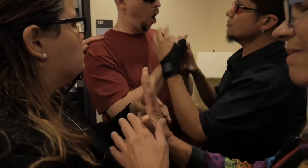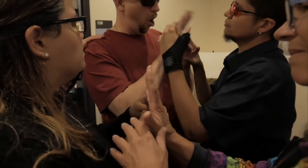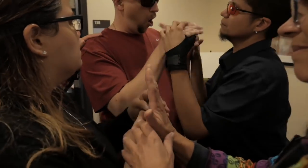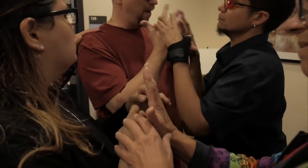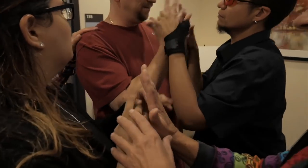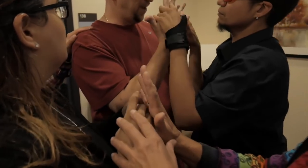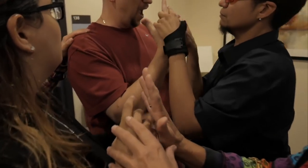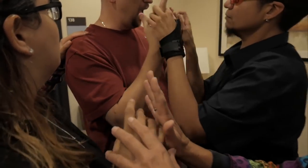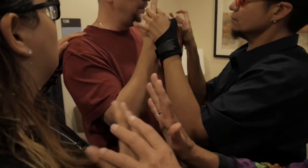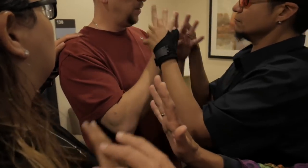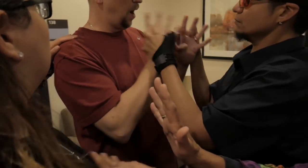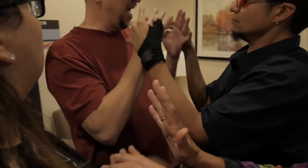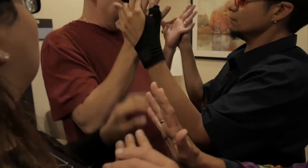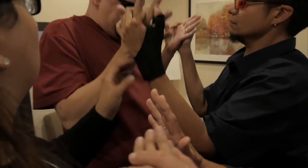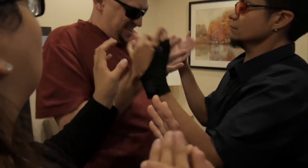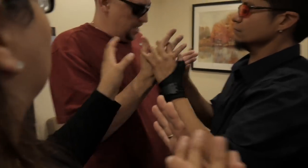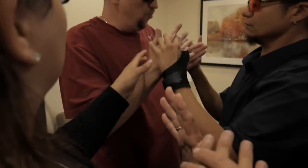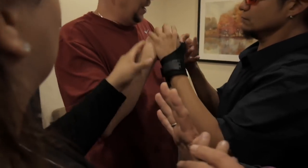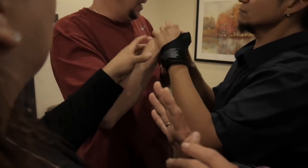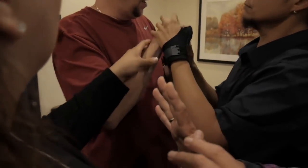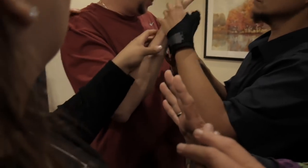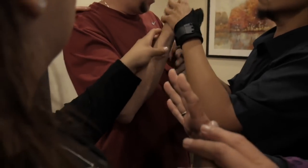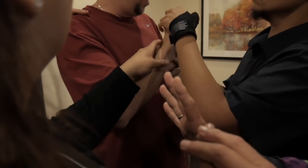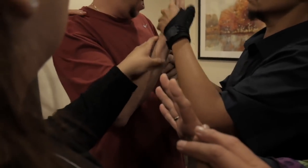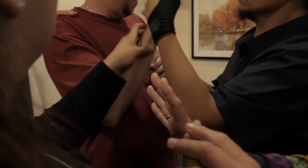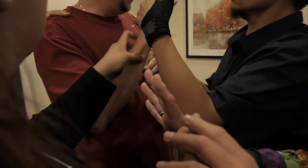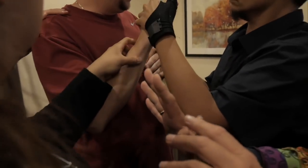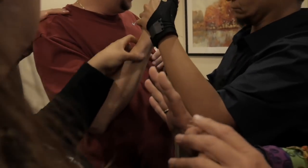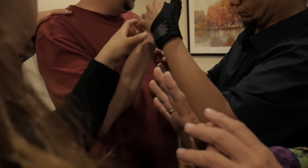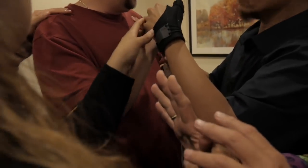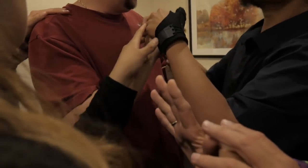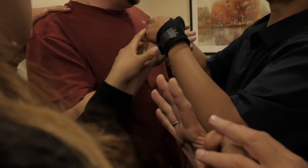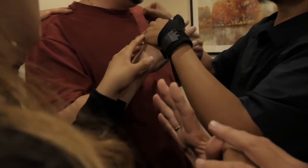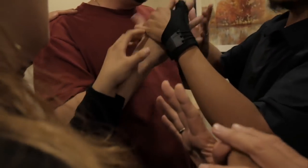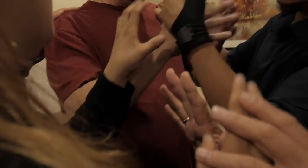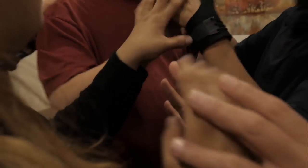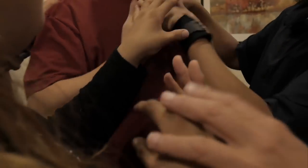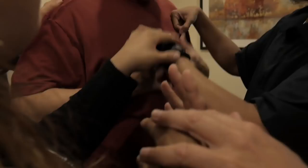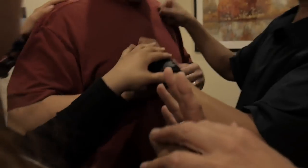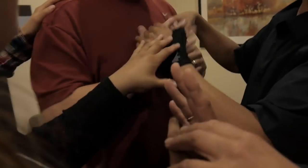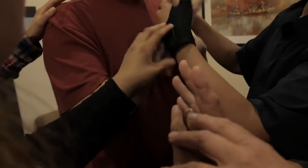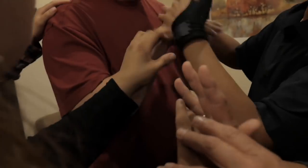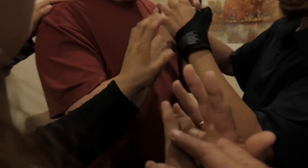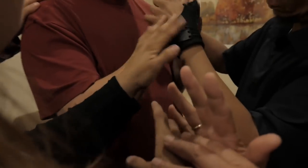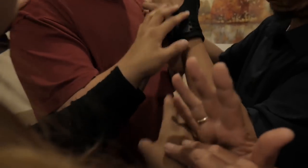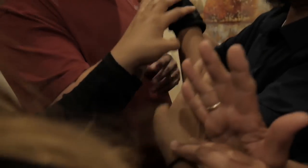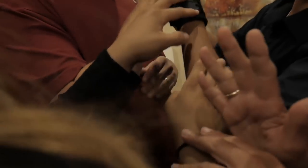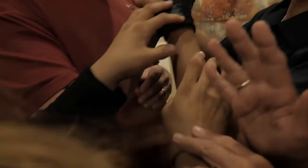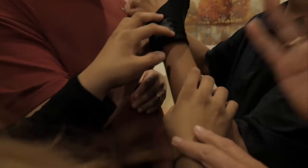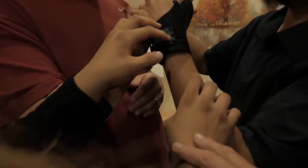One of the Institute's challenges was how to adapt Shakespeare's play to a DeafBlind world.